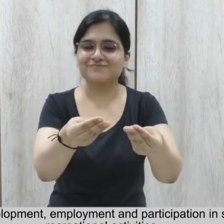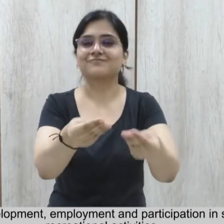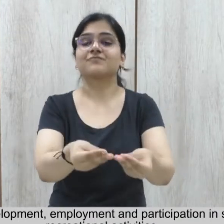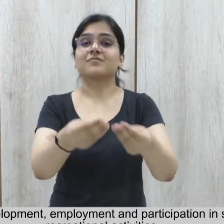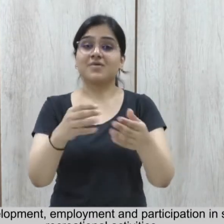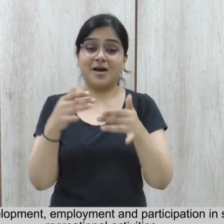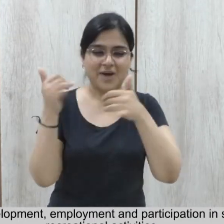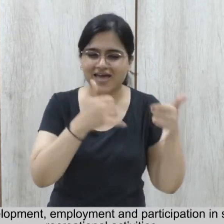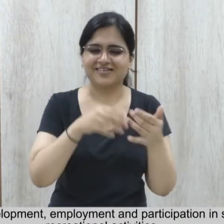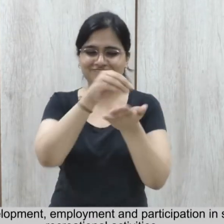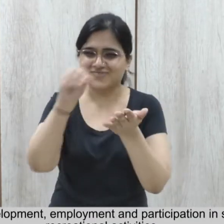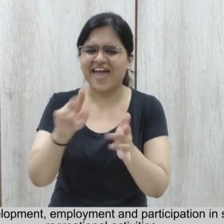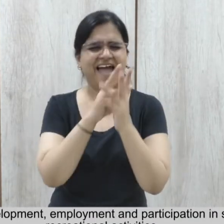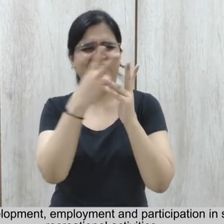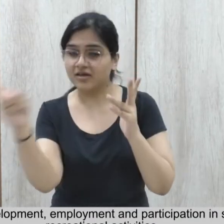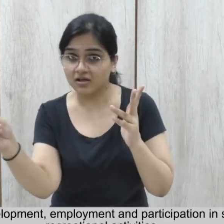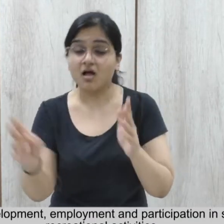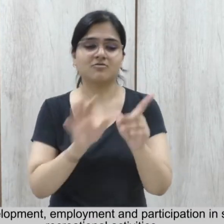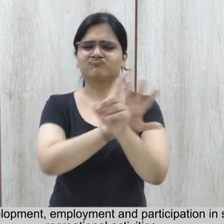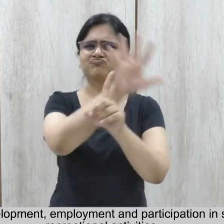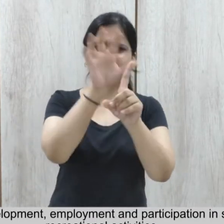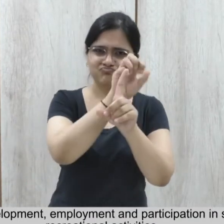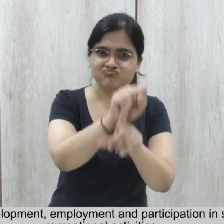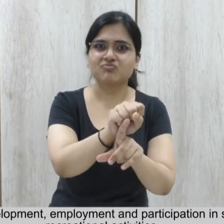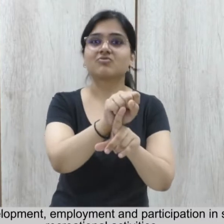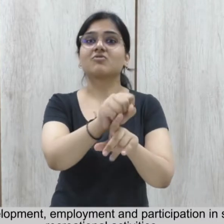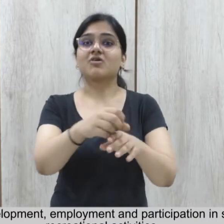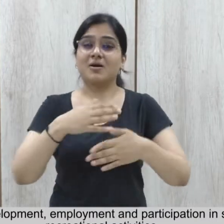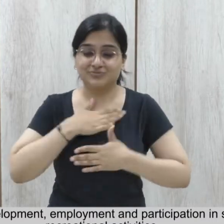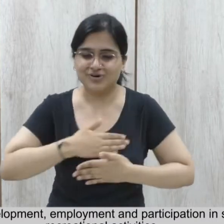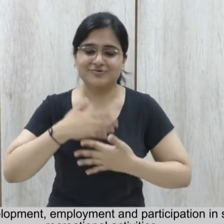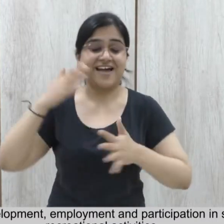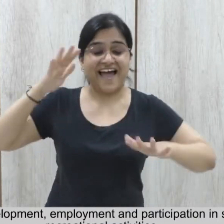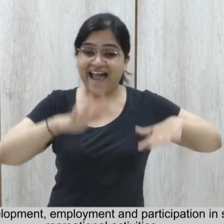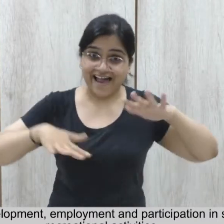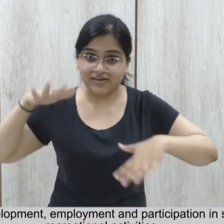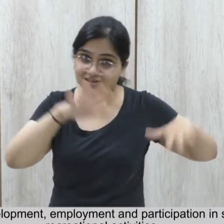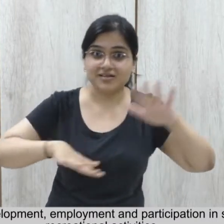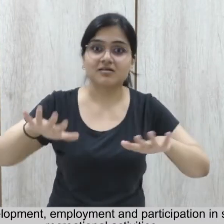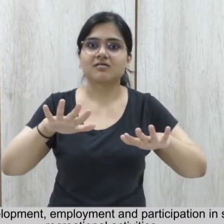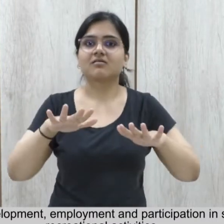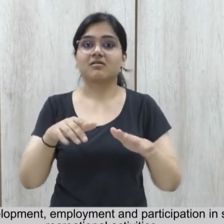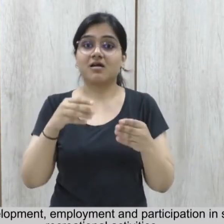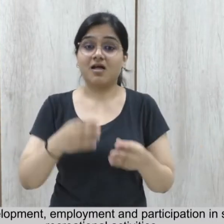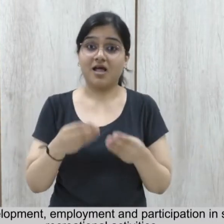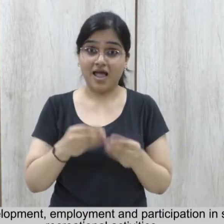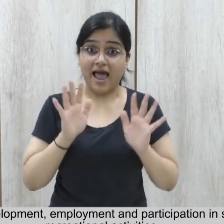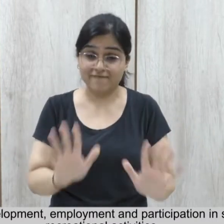Employment Participation participation in sports And participation Cultural